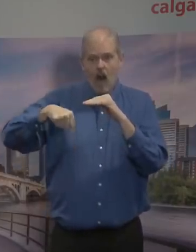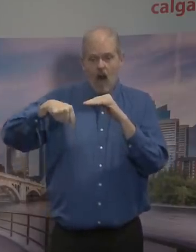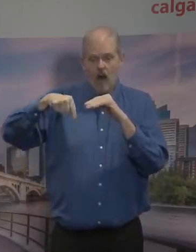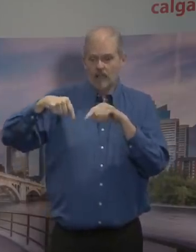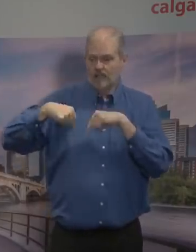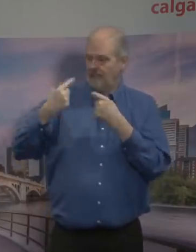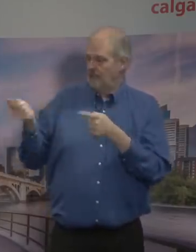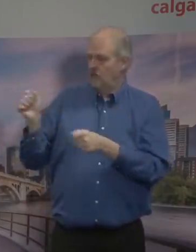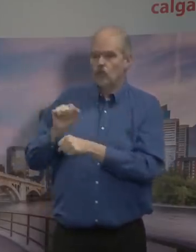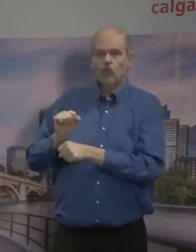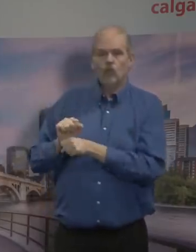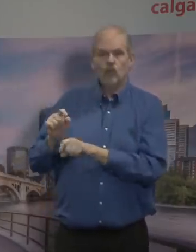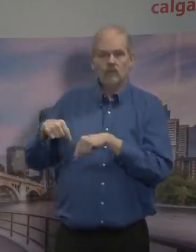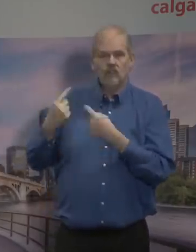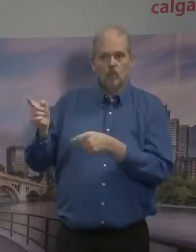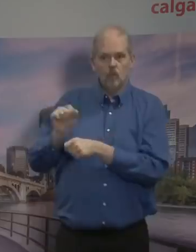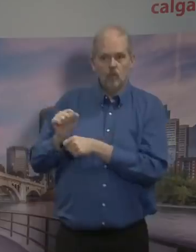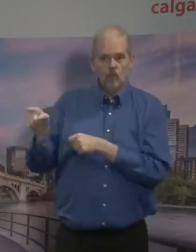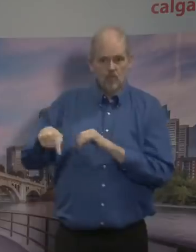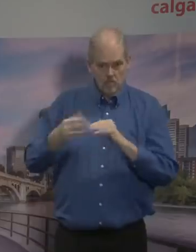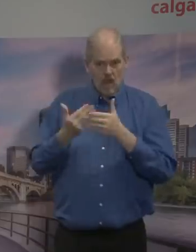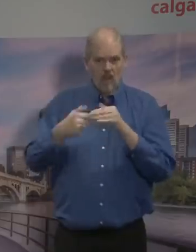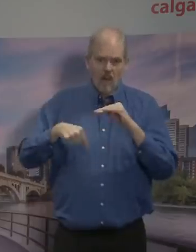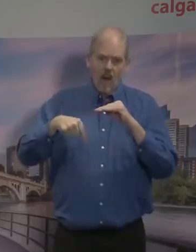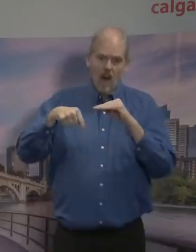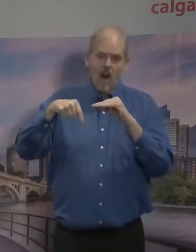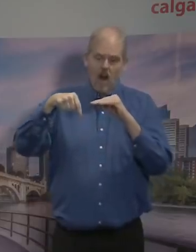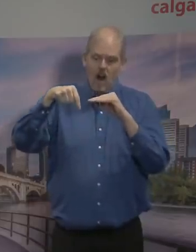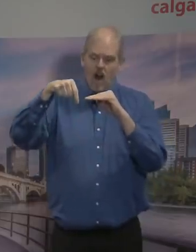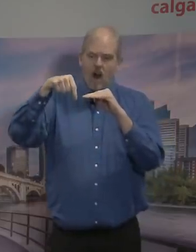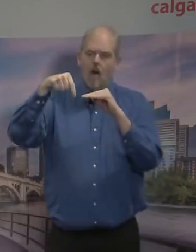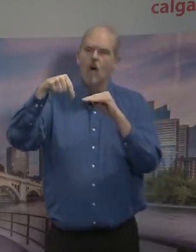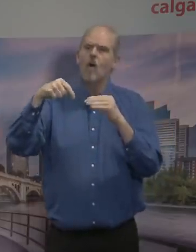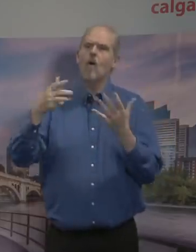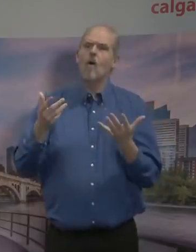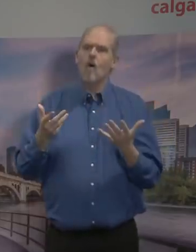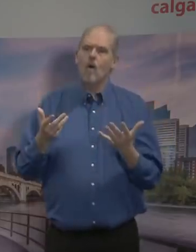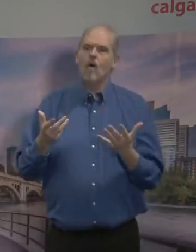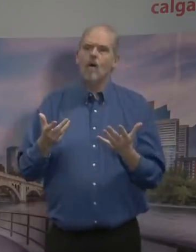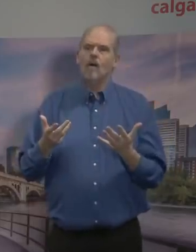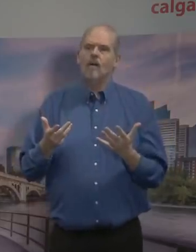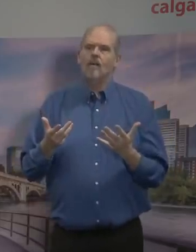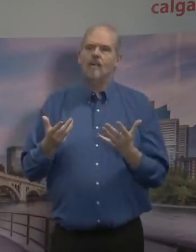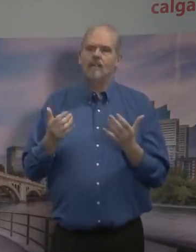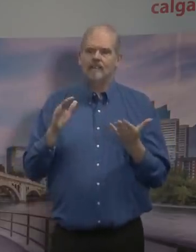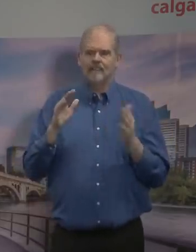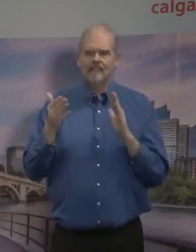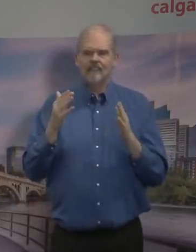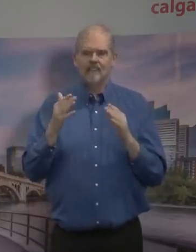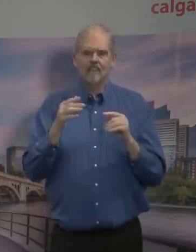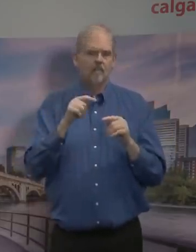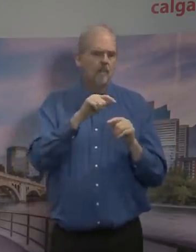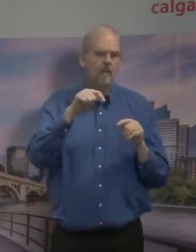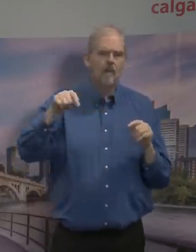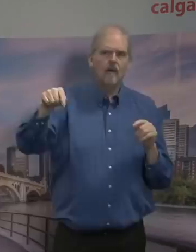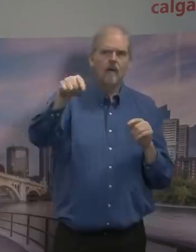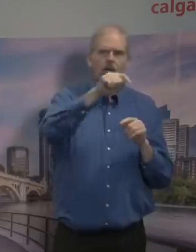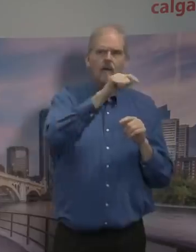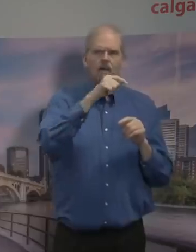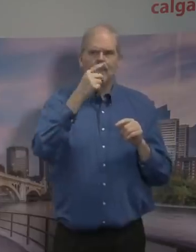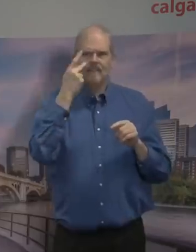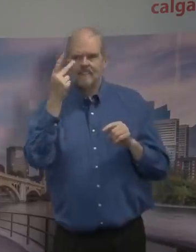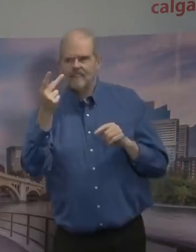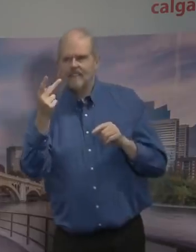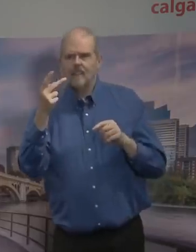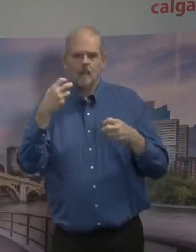So the good news is that versus other governments we're actually in pretty good shape. We've got a strong balance sheet which is a fancy way of saying